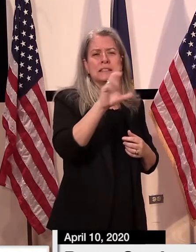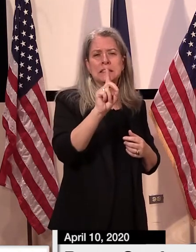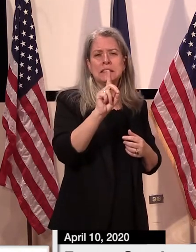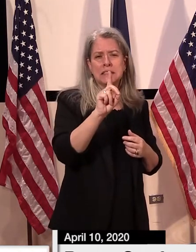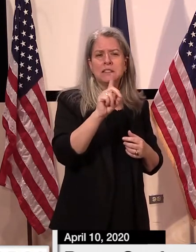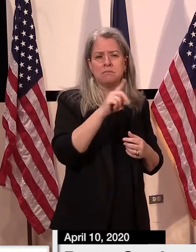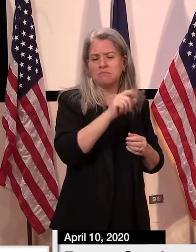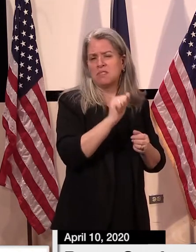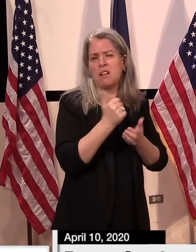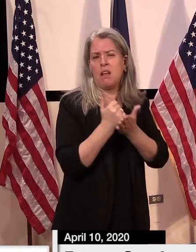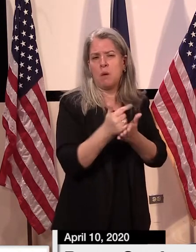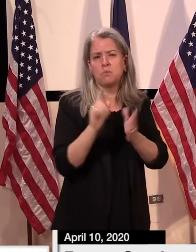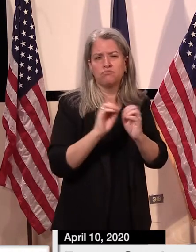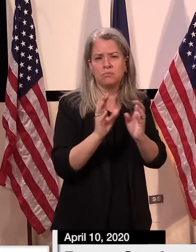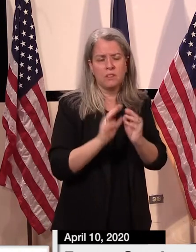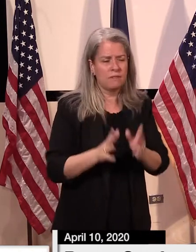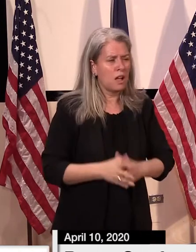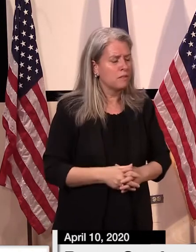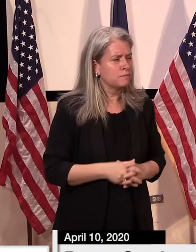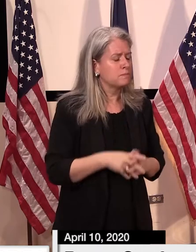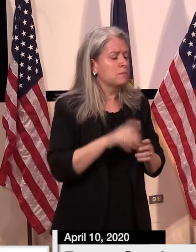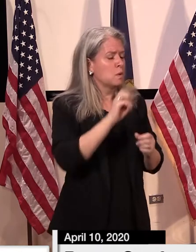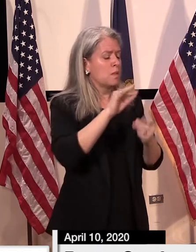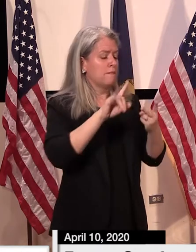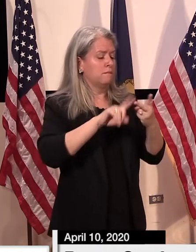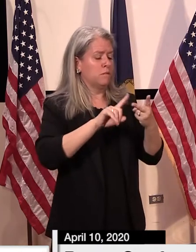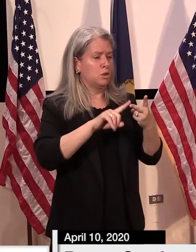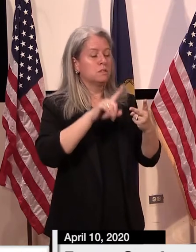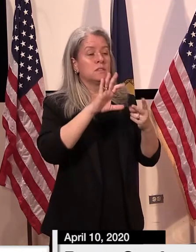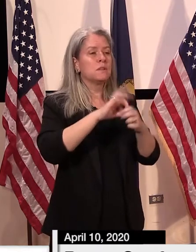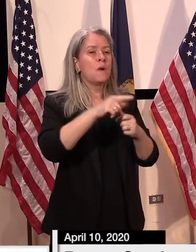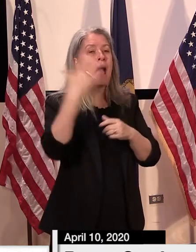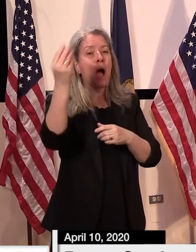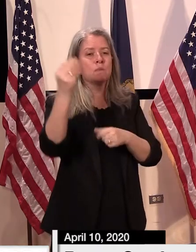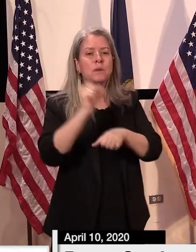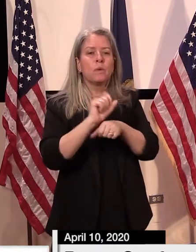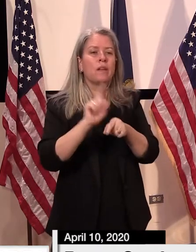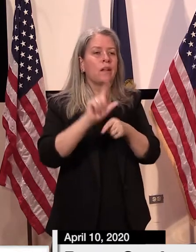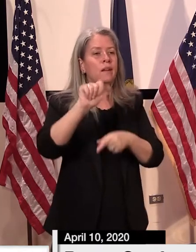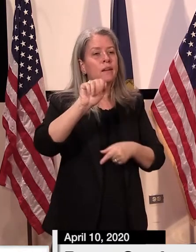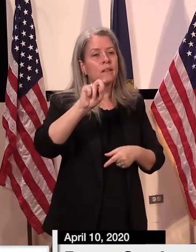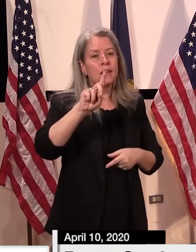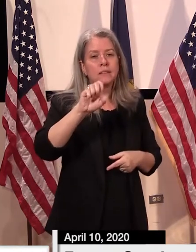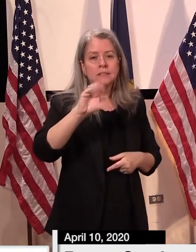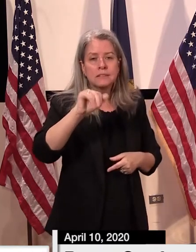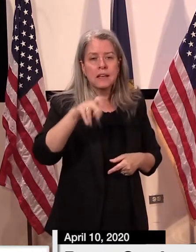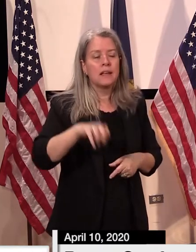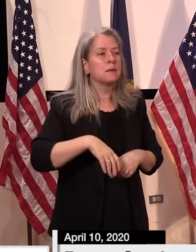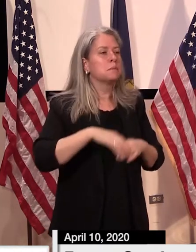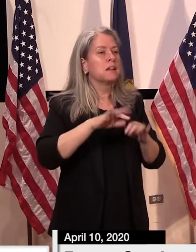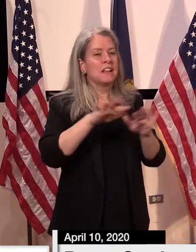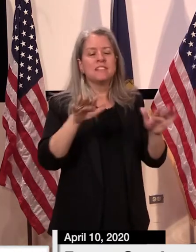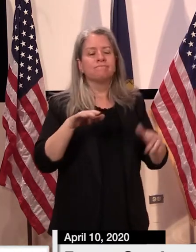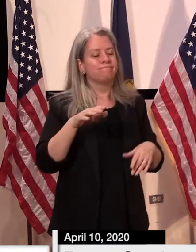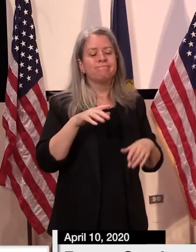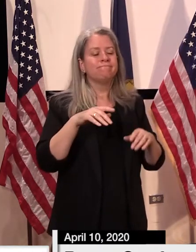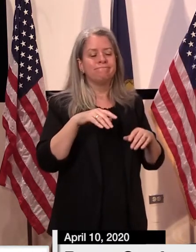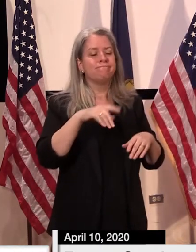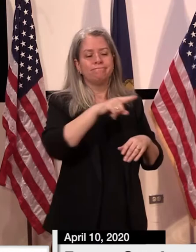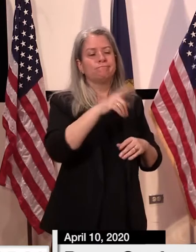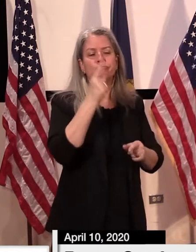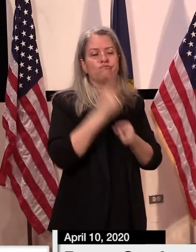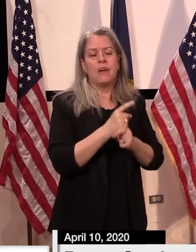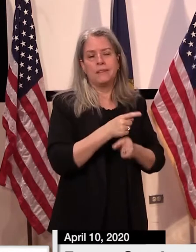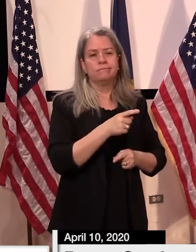second part, again, as far as landscapers and so forth, outside work, those are exactly the types